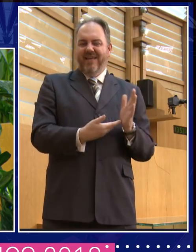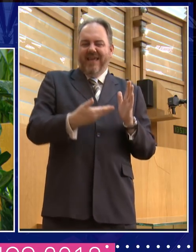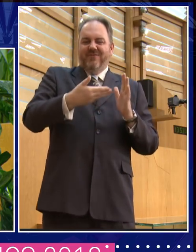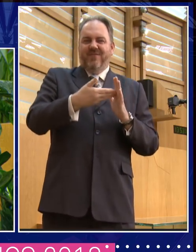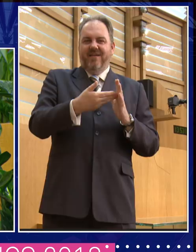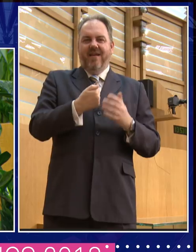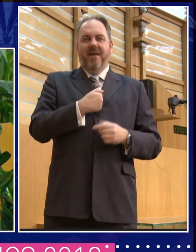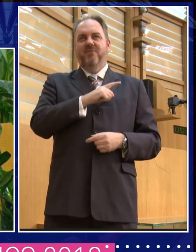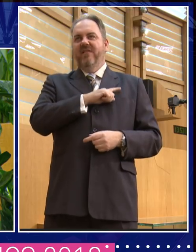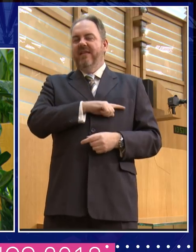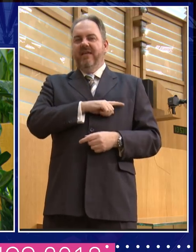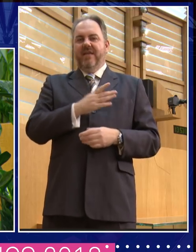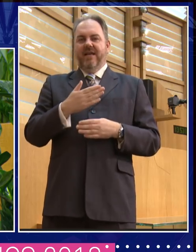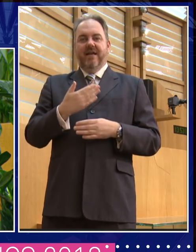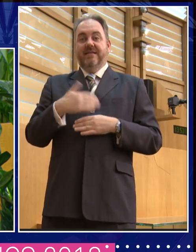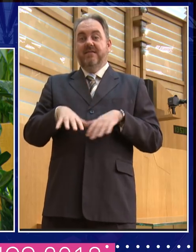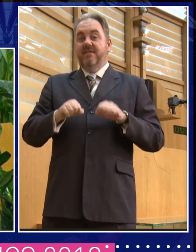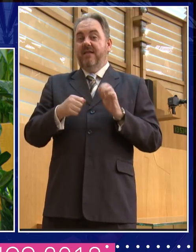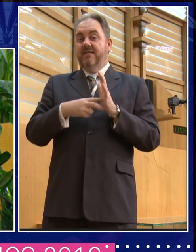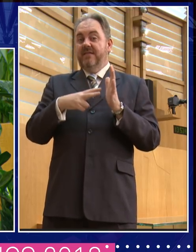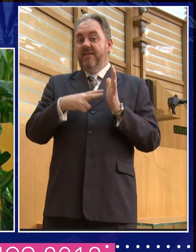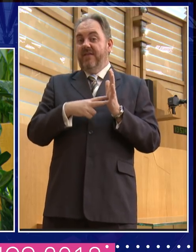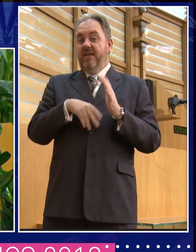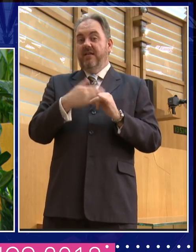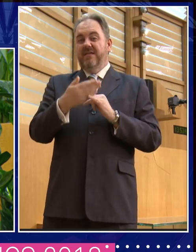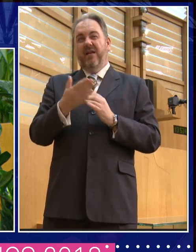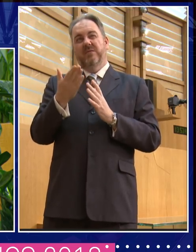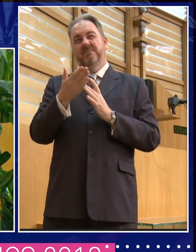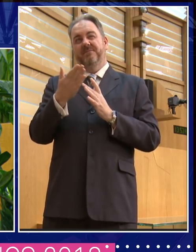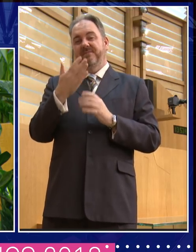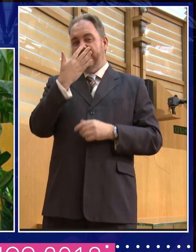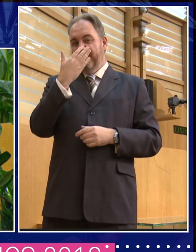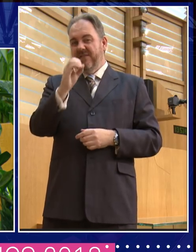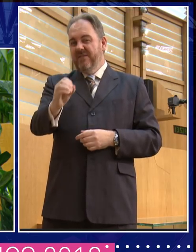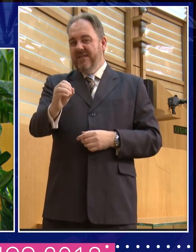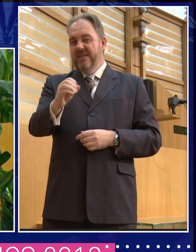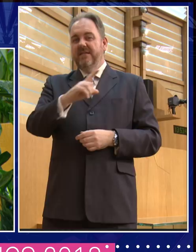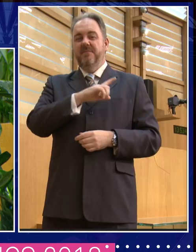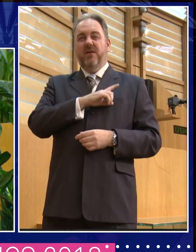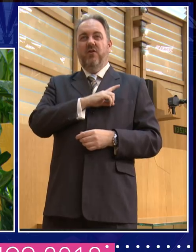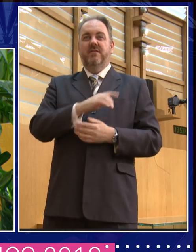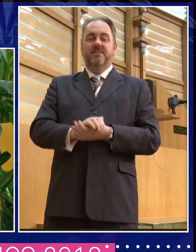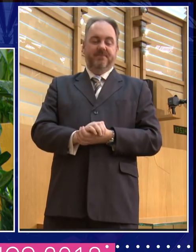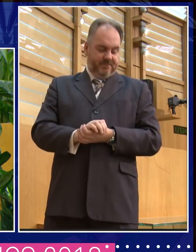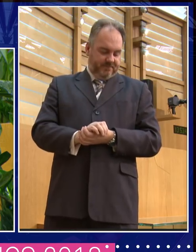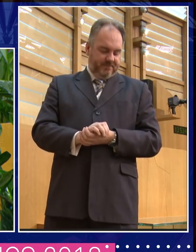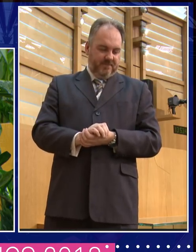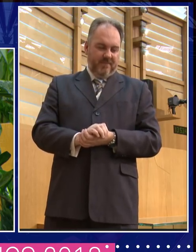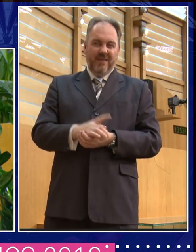didn't get into television until I was in my mid fifties, you know, because I think it would have been, it would have just been awful